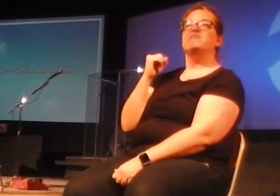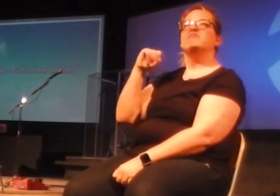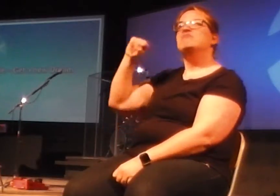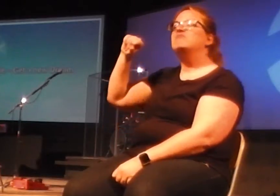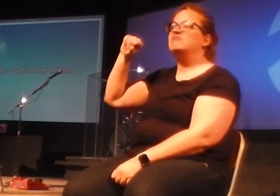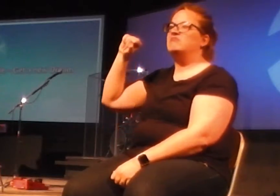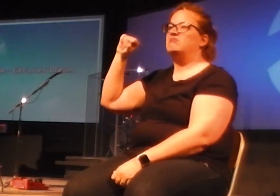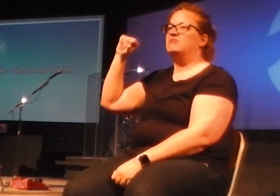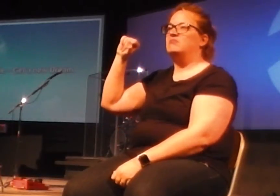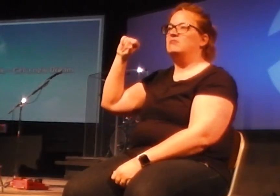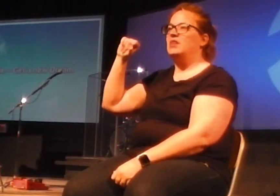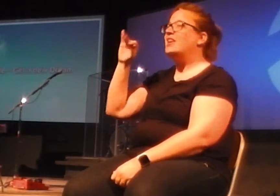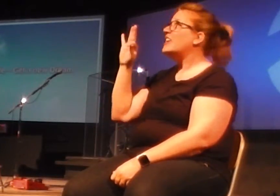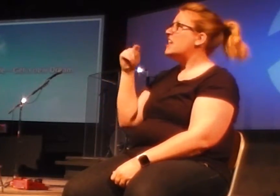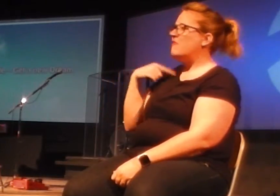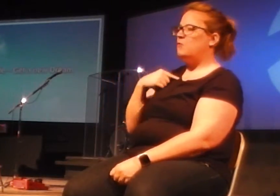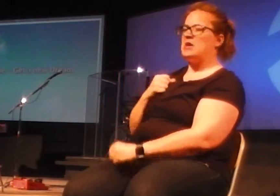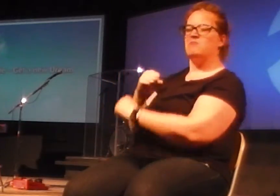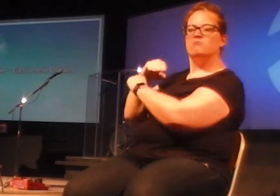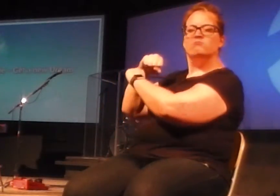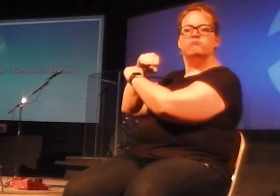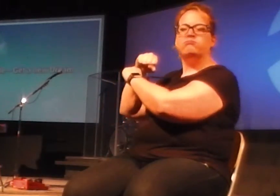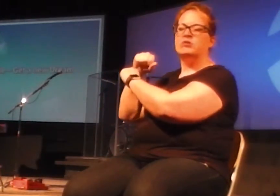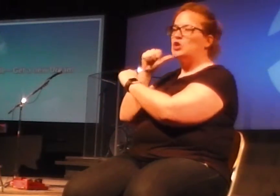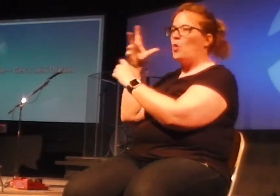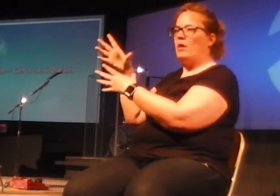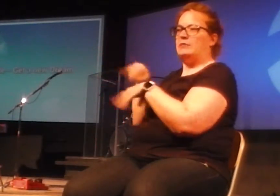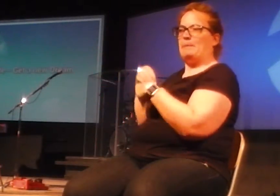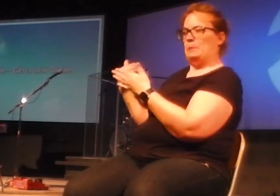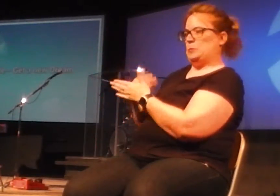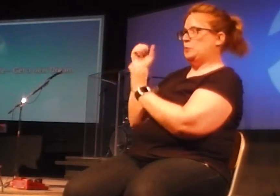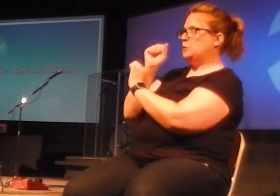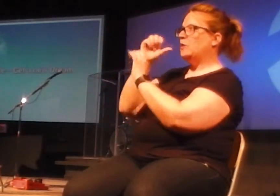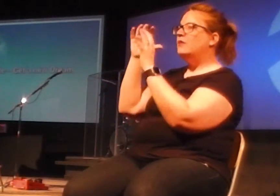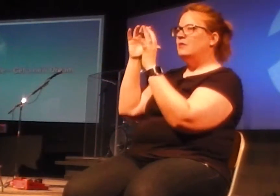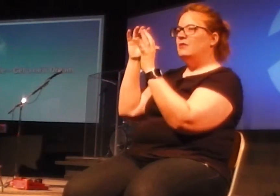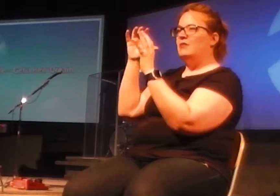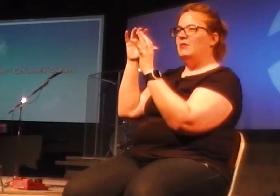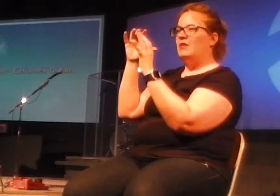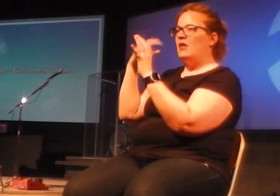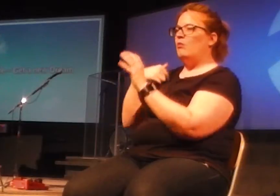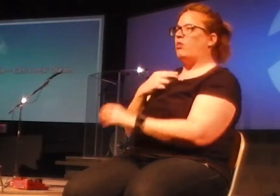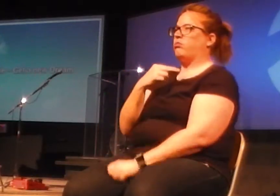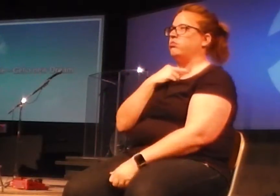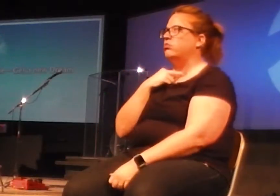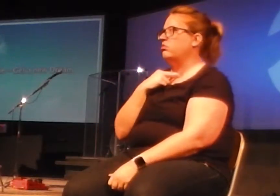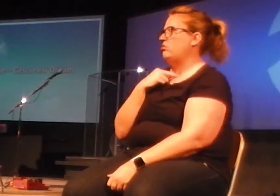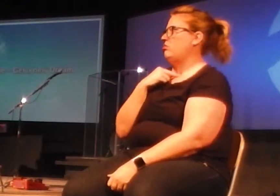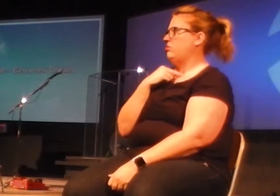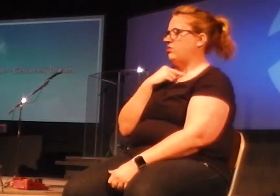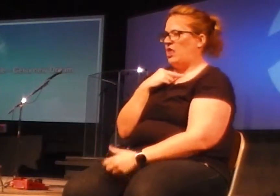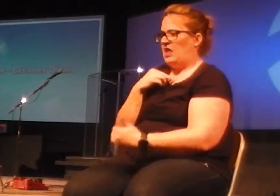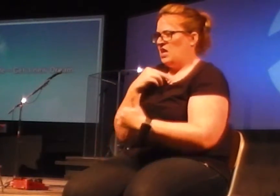where we allow God to grant us a new dream, we have a hard time figuring out how to get out of exile.